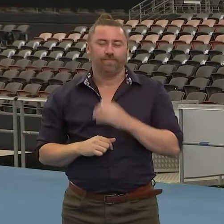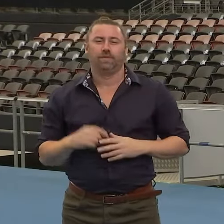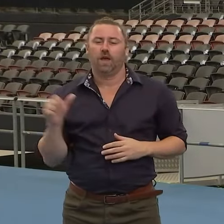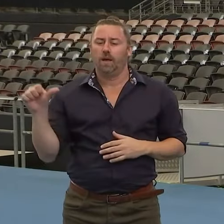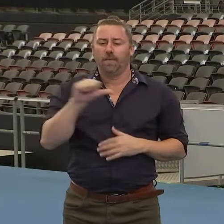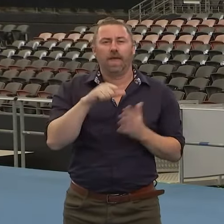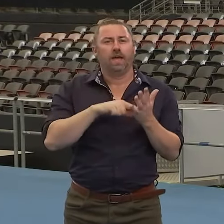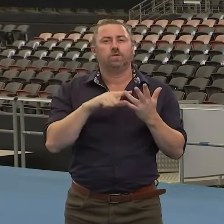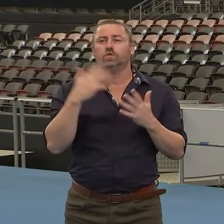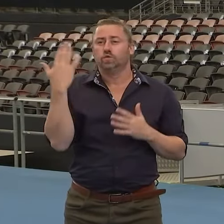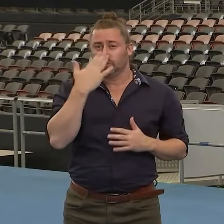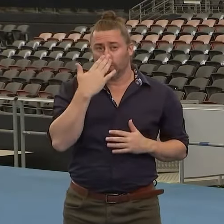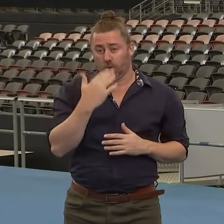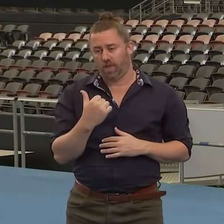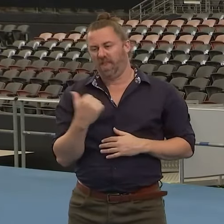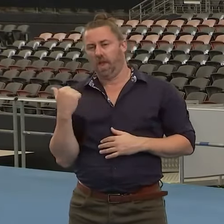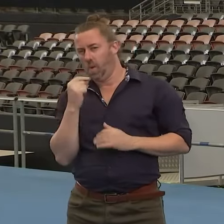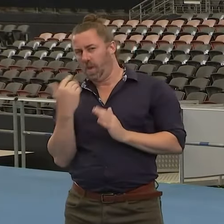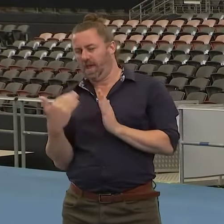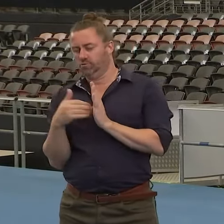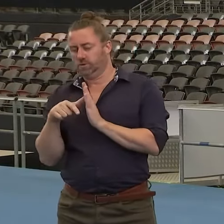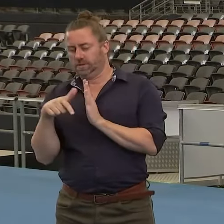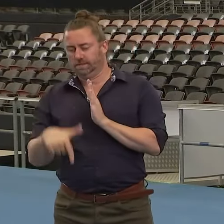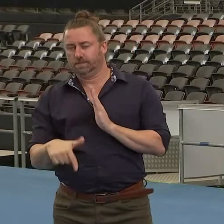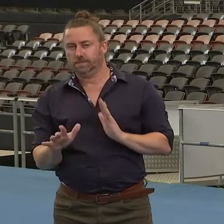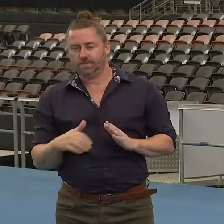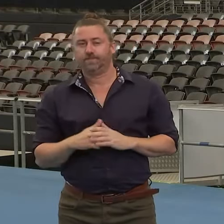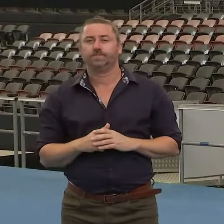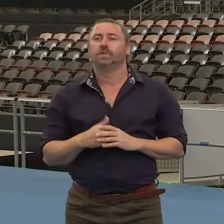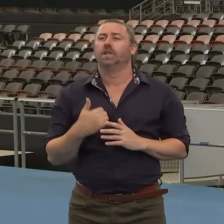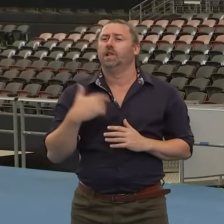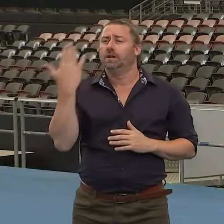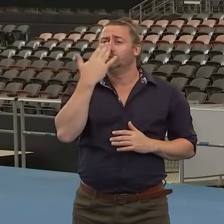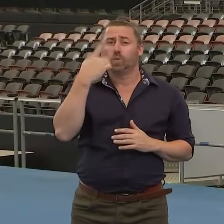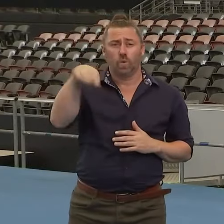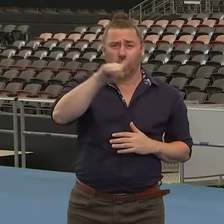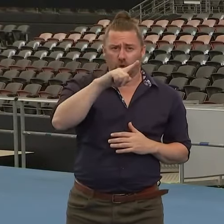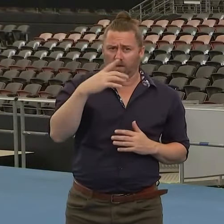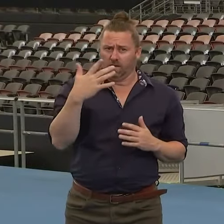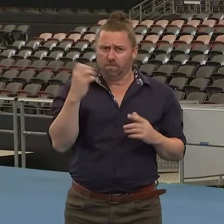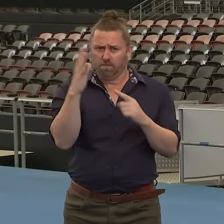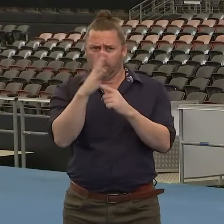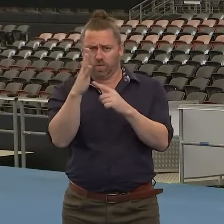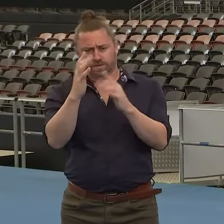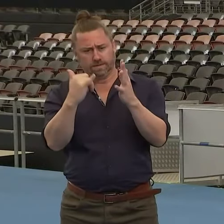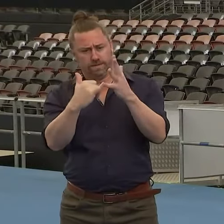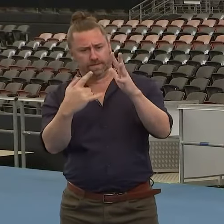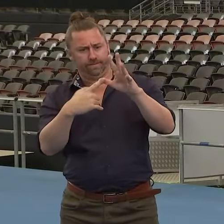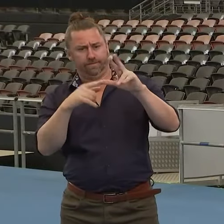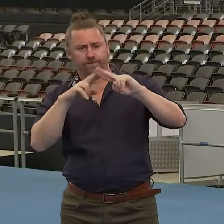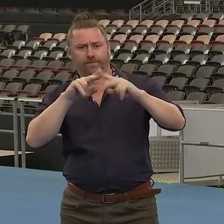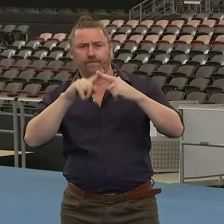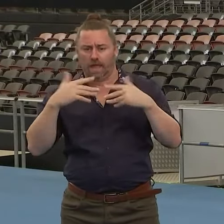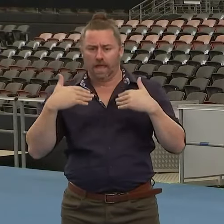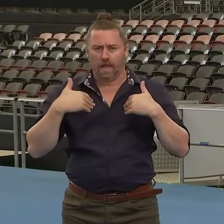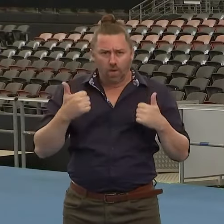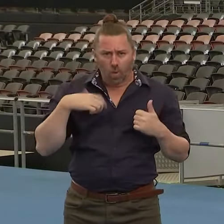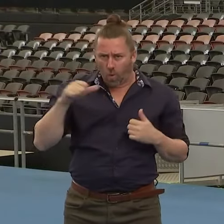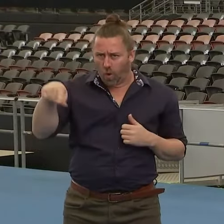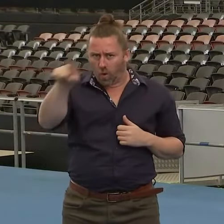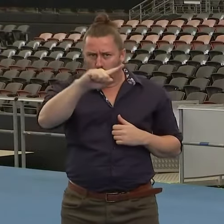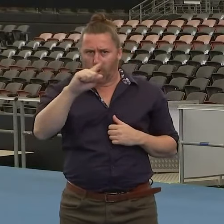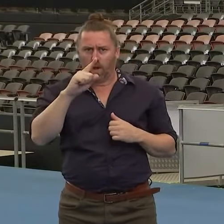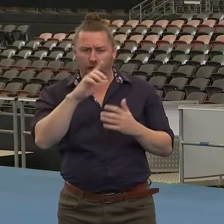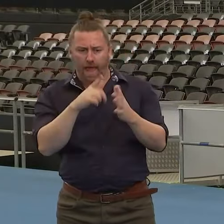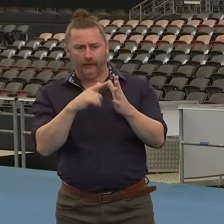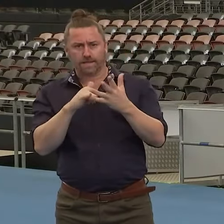to school program. And Minister Grace will go in a bit more detail. So we want our schools to be a safe place. And I want parents to have confidence. And I want